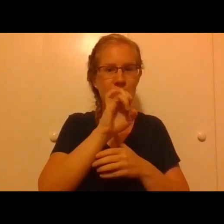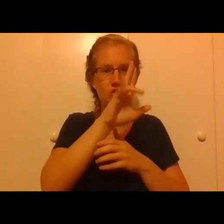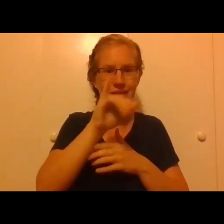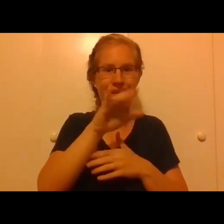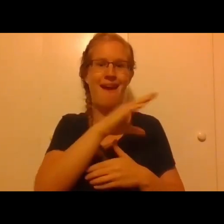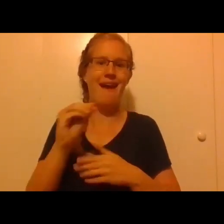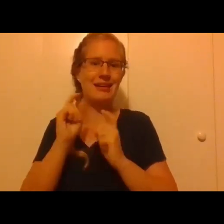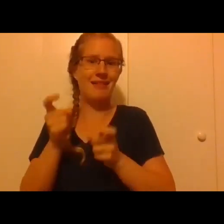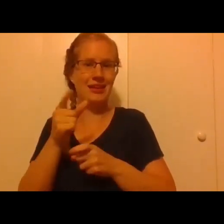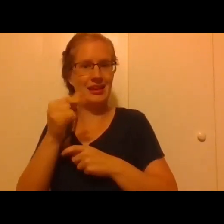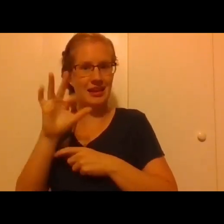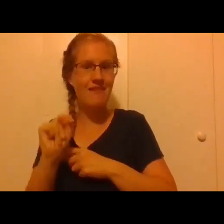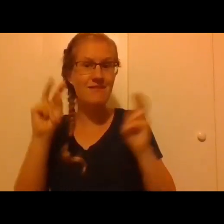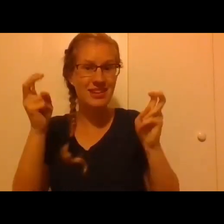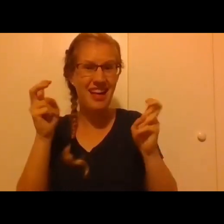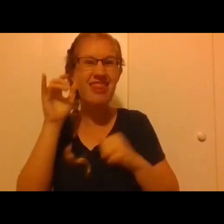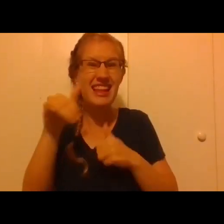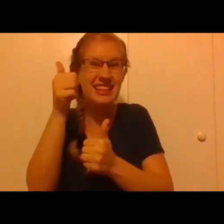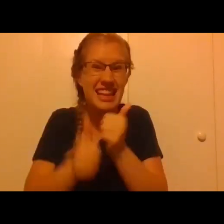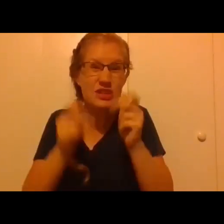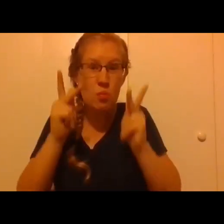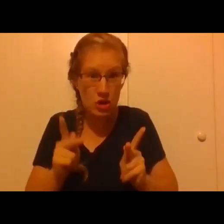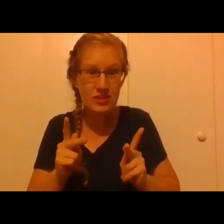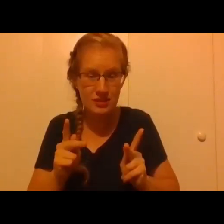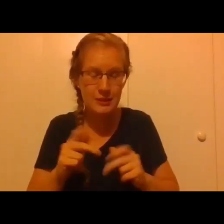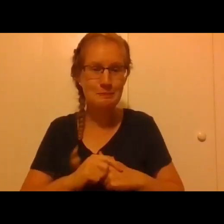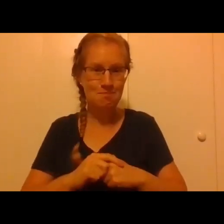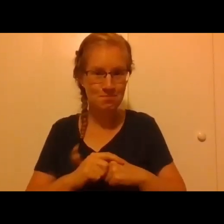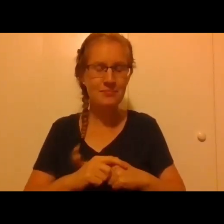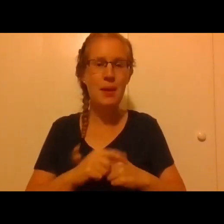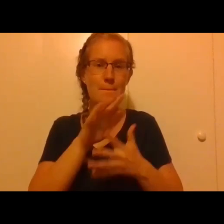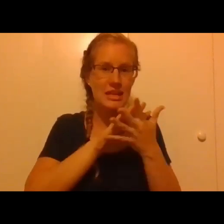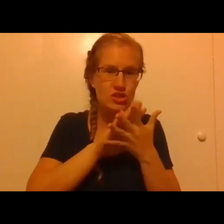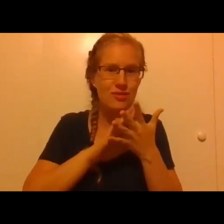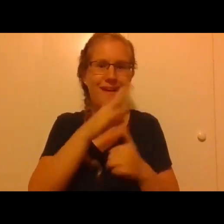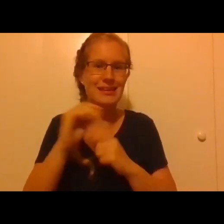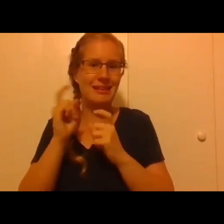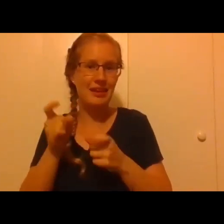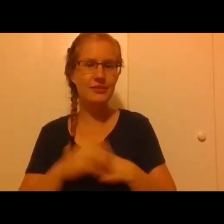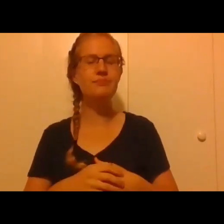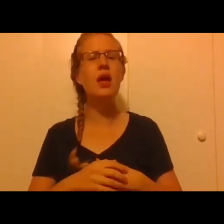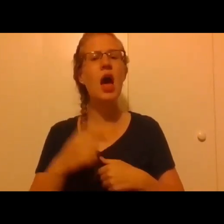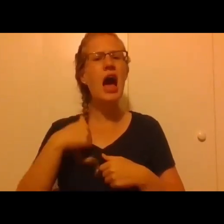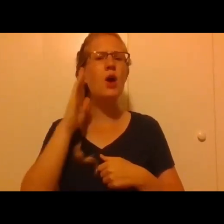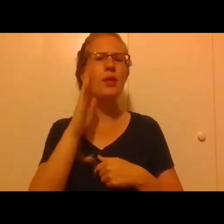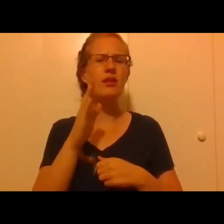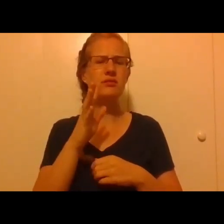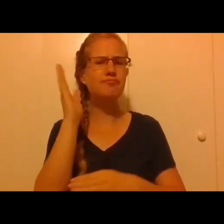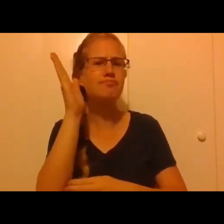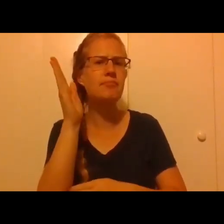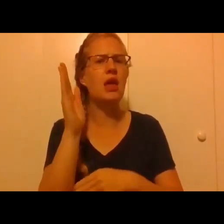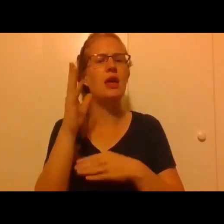what we're talking about today. Now, I'm going to talk about the experience of mystery and most especially